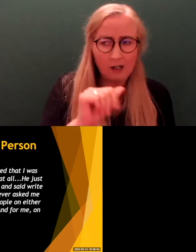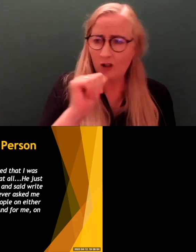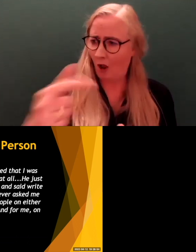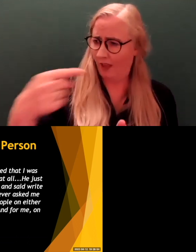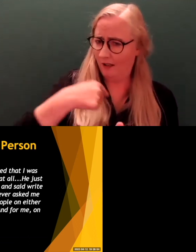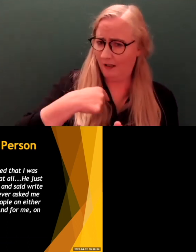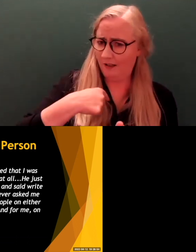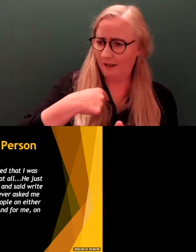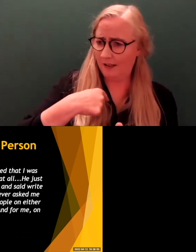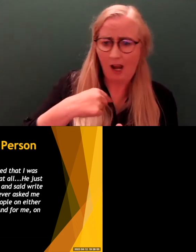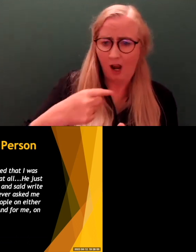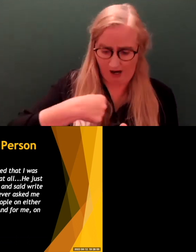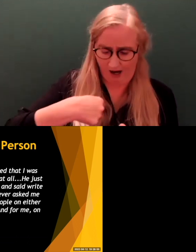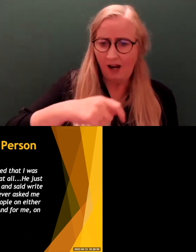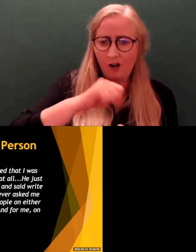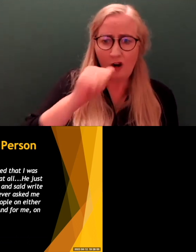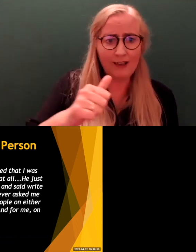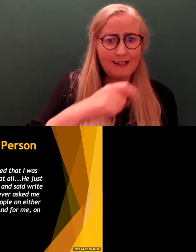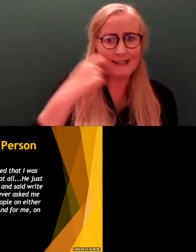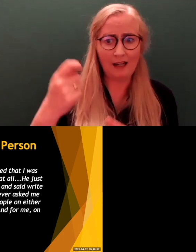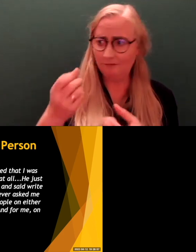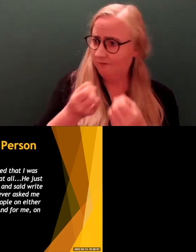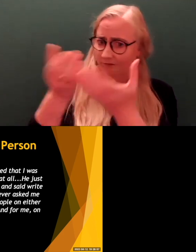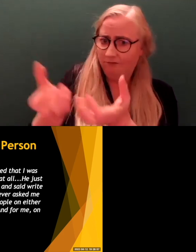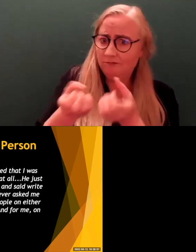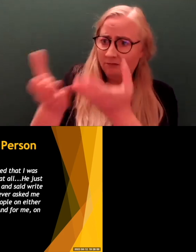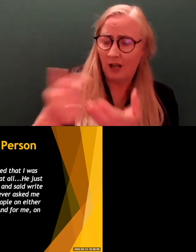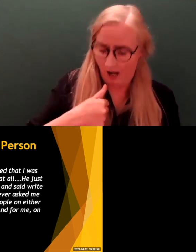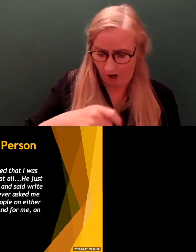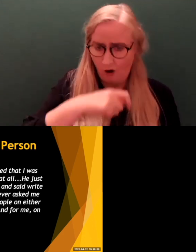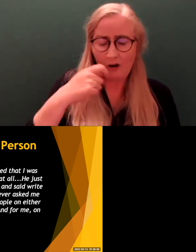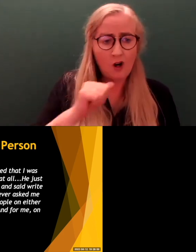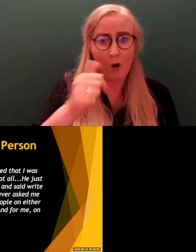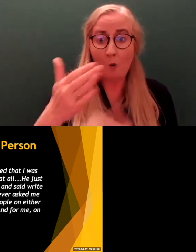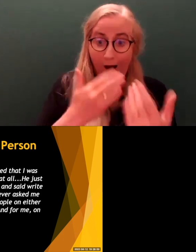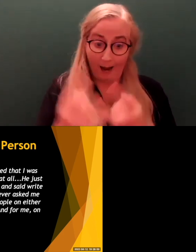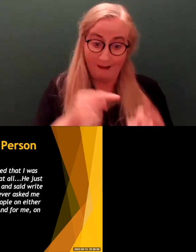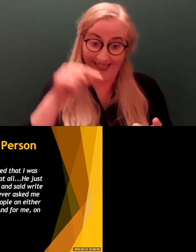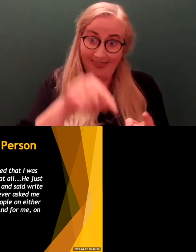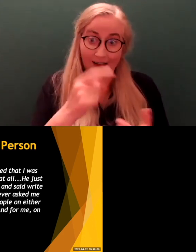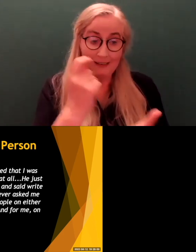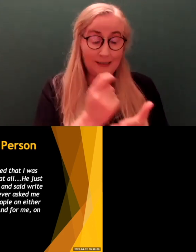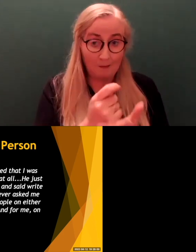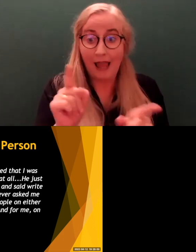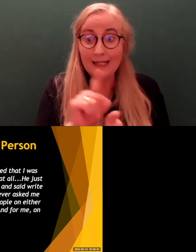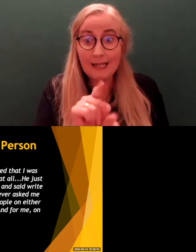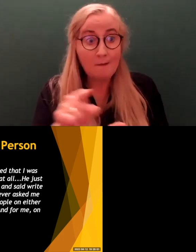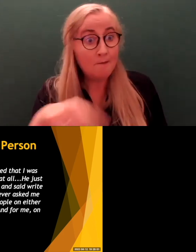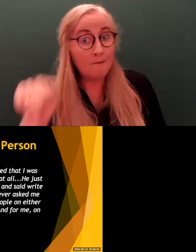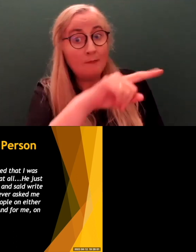get to have their say. They didn't get to tell what happened in the moment like the hearing people did. They